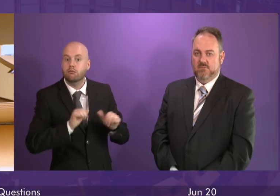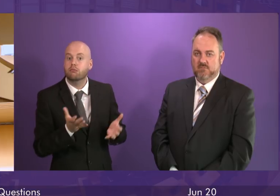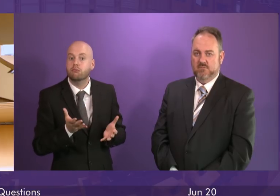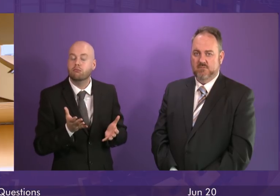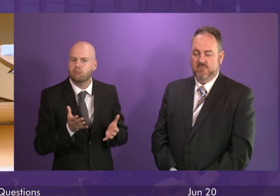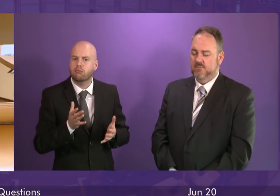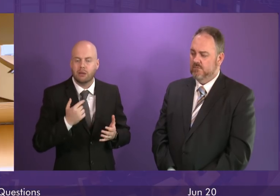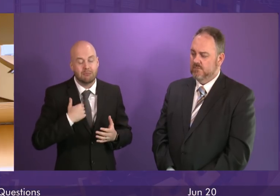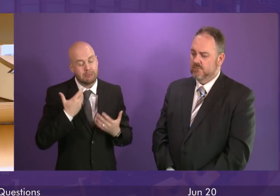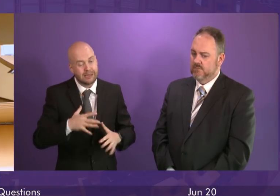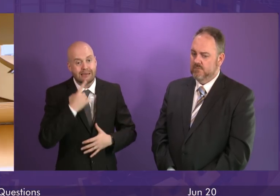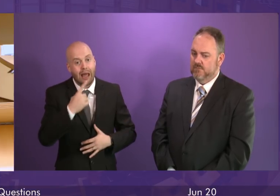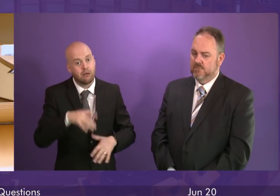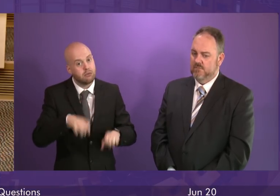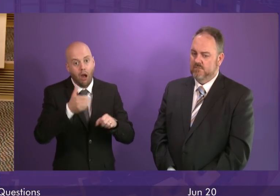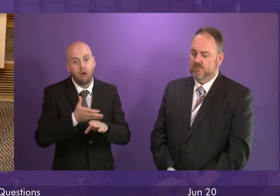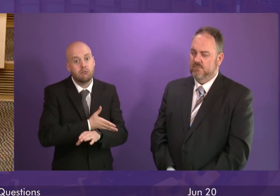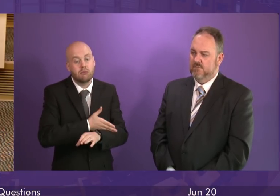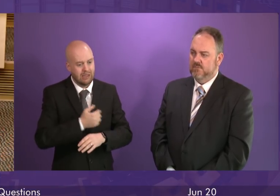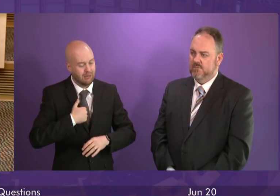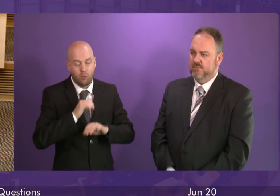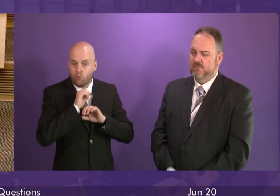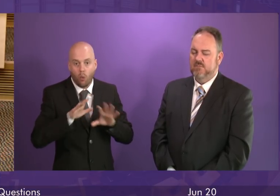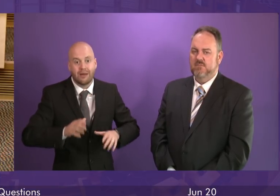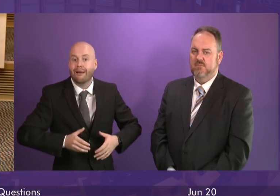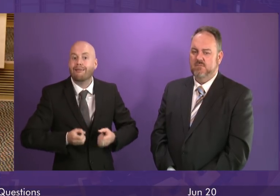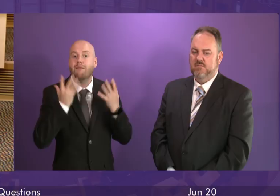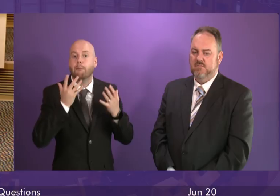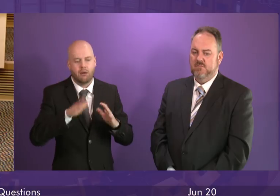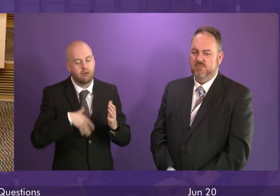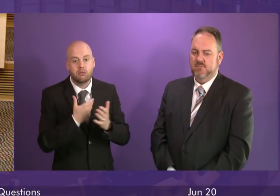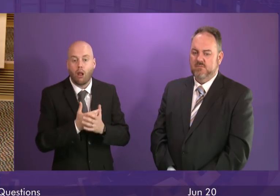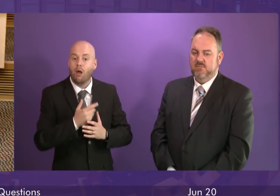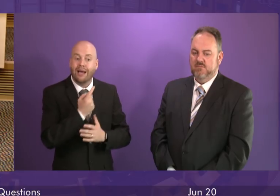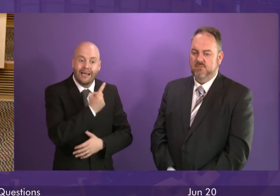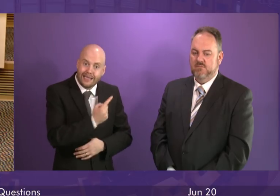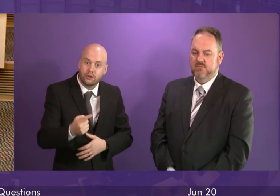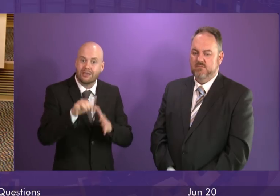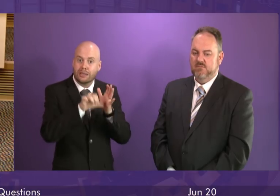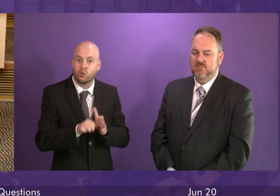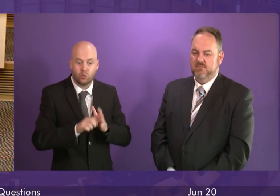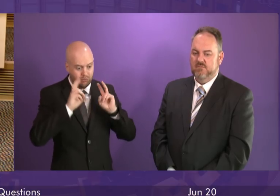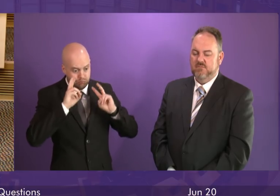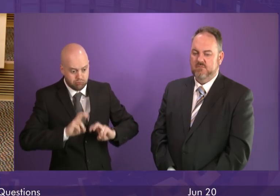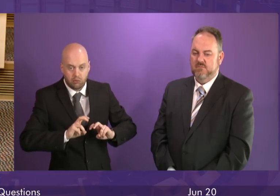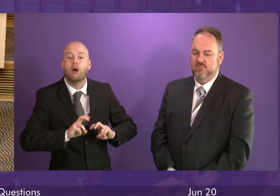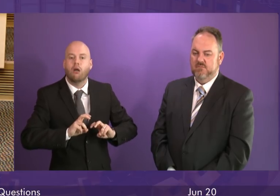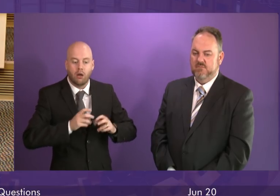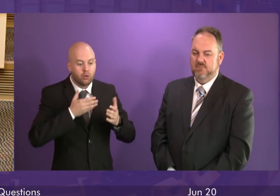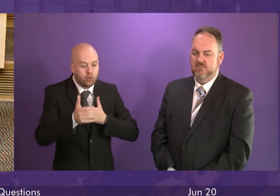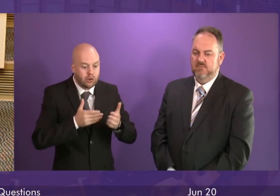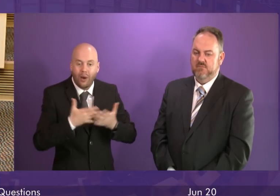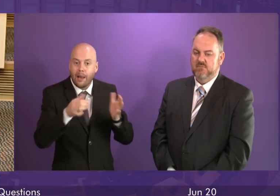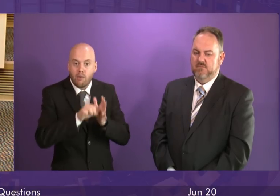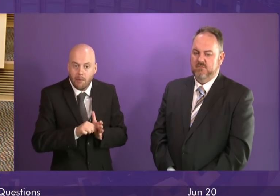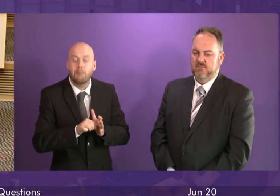that we will not rest until we have got to the heart of these issues, addressed any concerns, allayed the concerns of parents and re